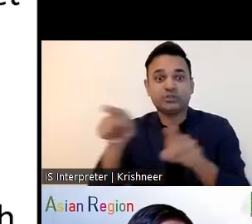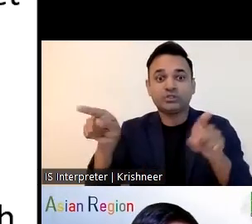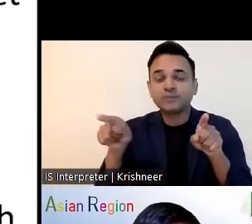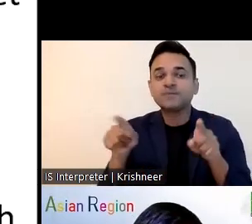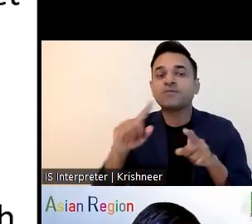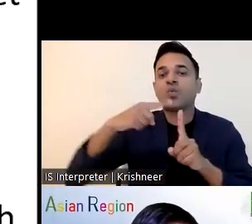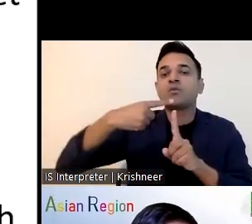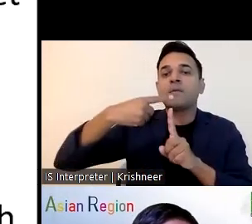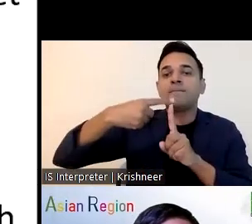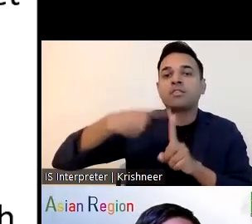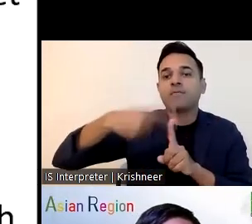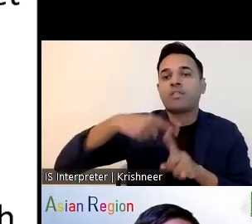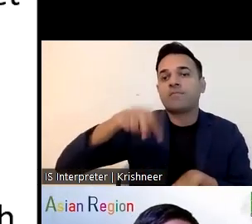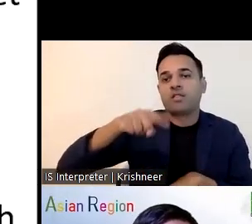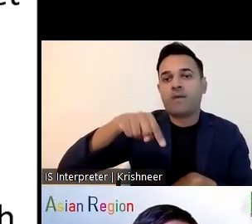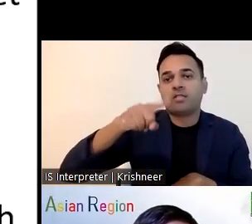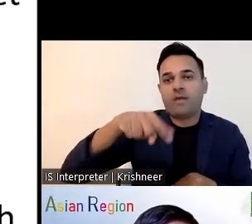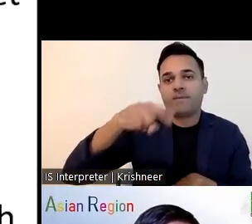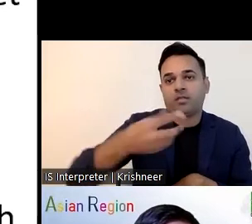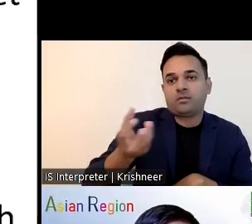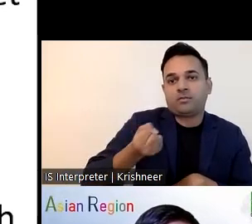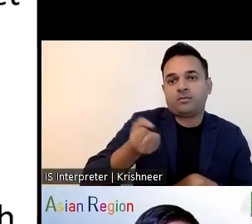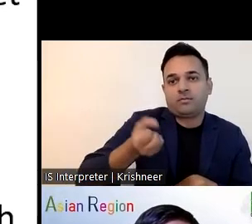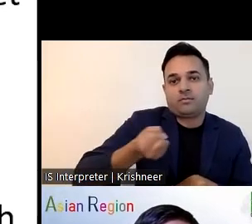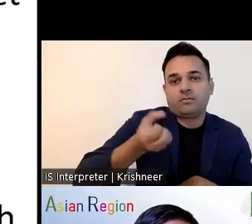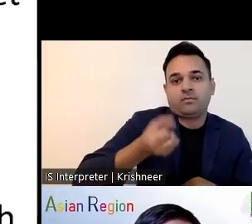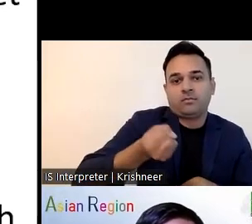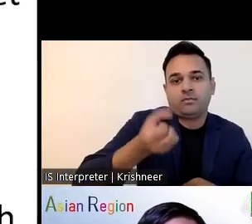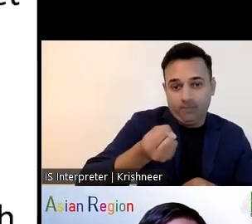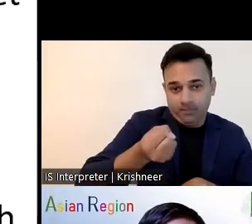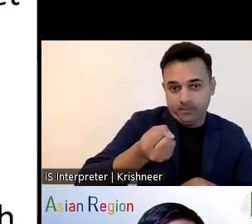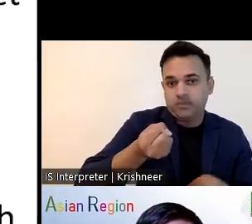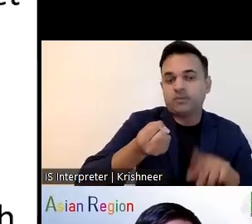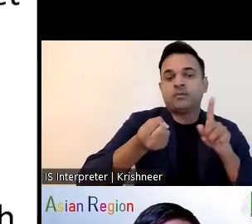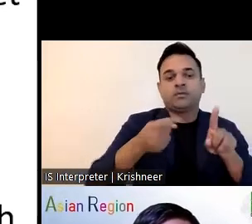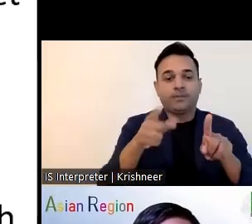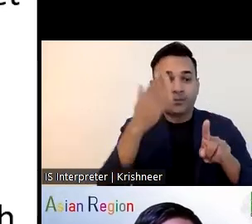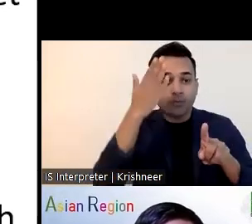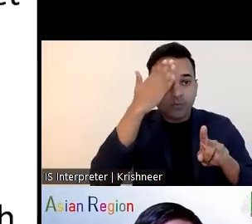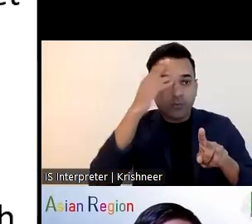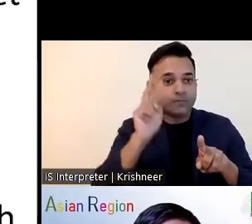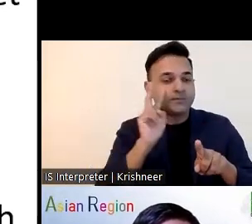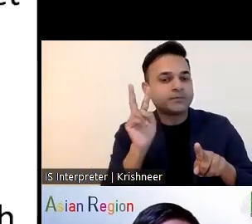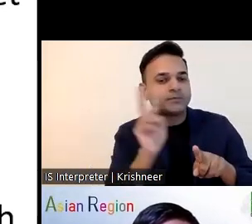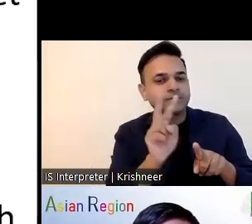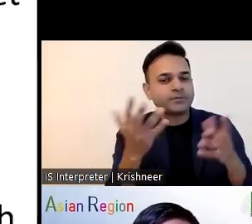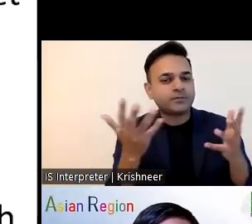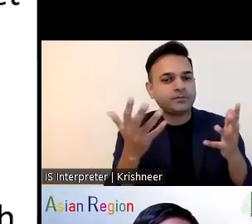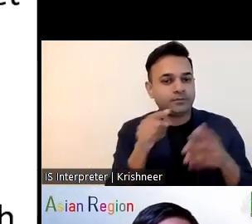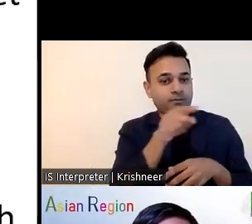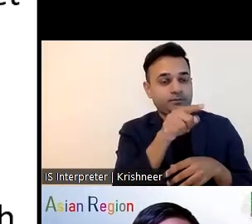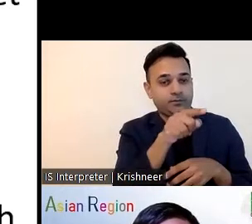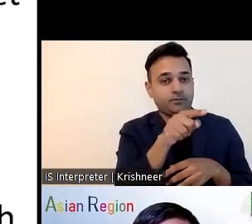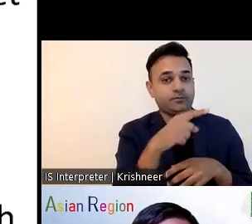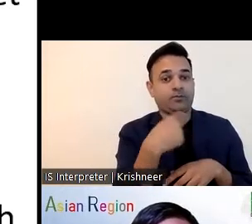those who got dressed they are also not getting equal payment in comparison to other or research conducted by prosa and ponta showed that